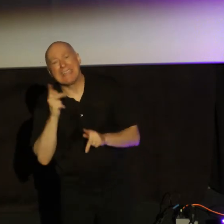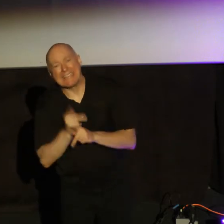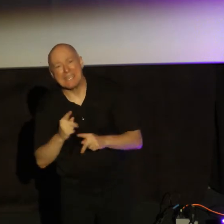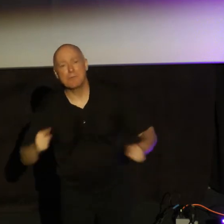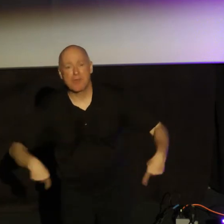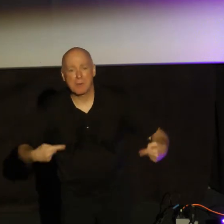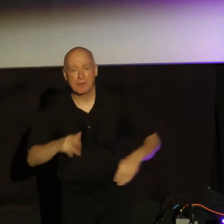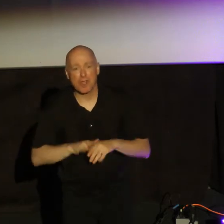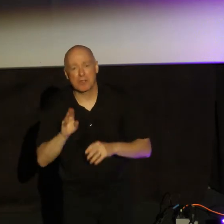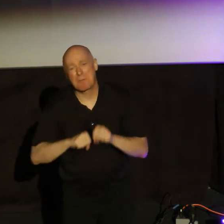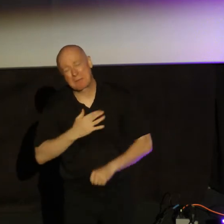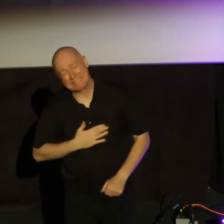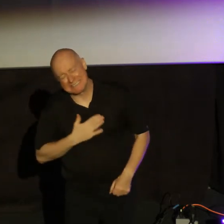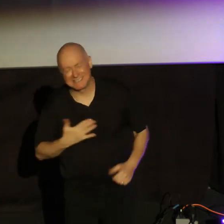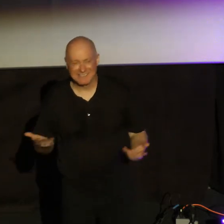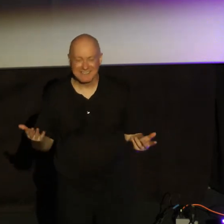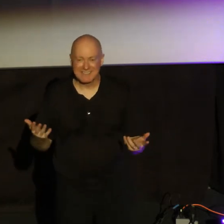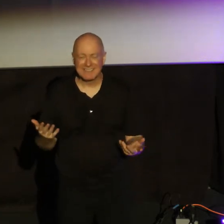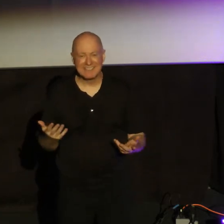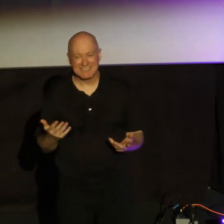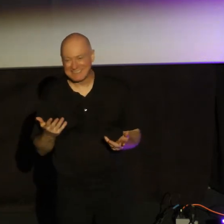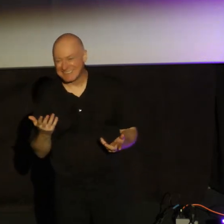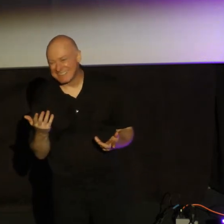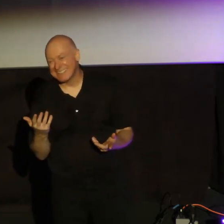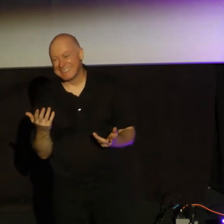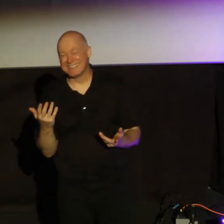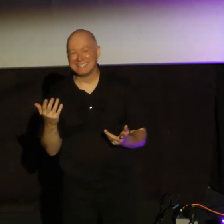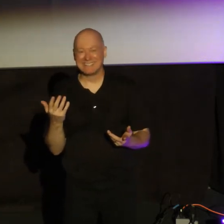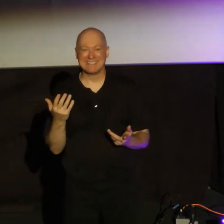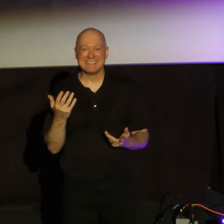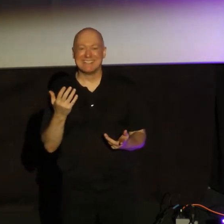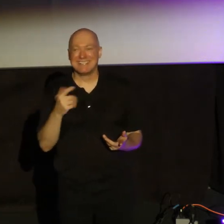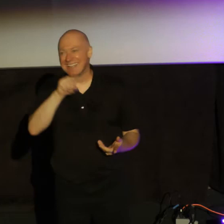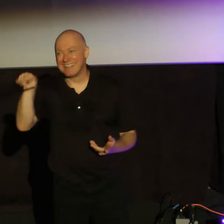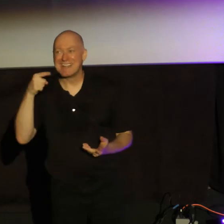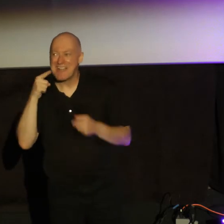know. Some of those turns are tight, right? And so we've got to look after you.